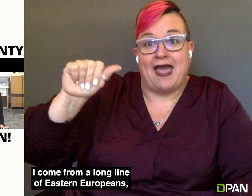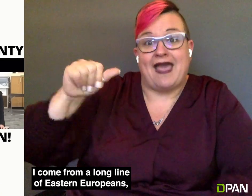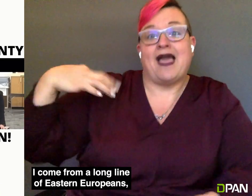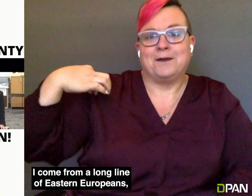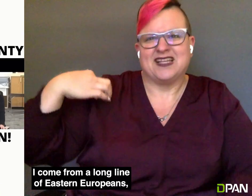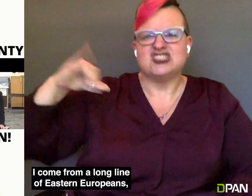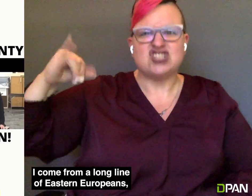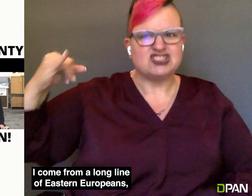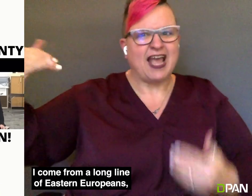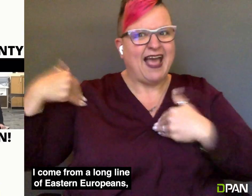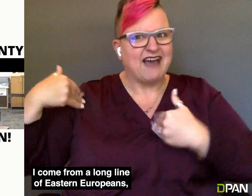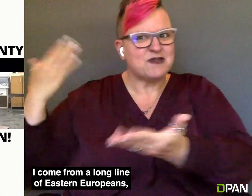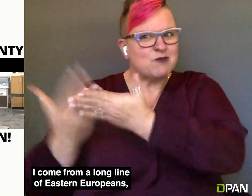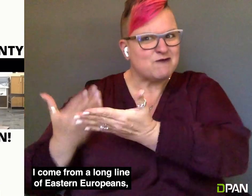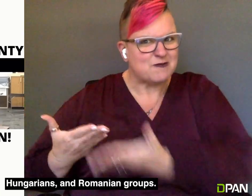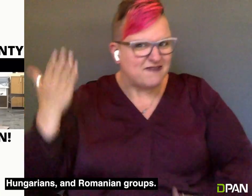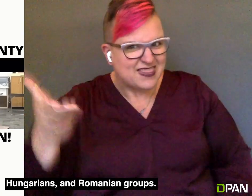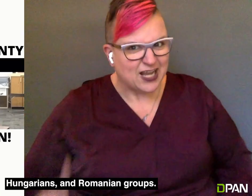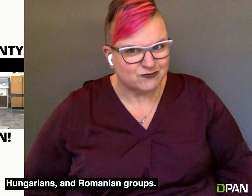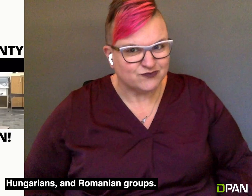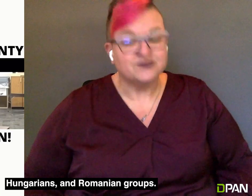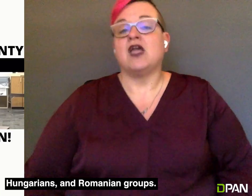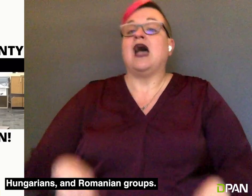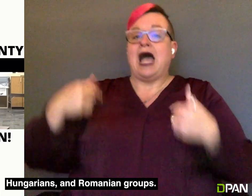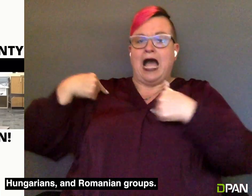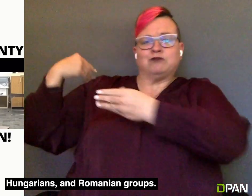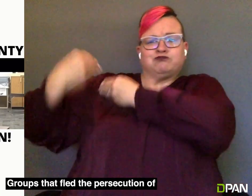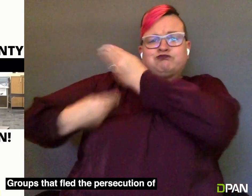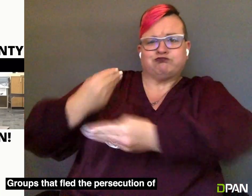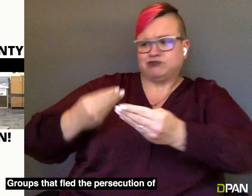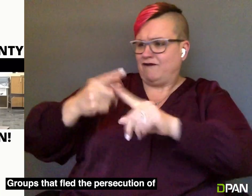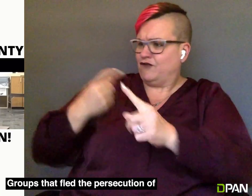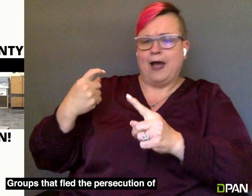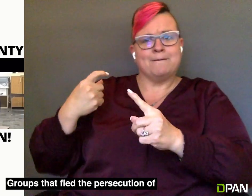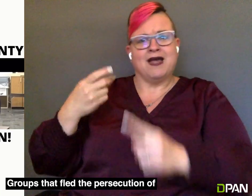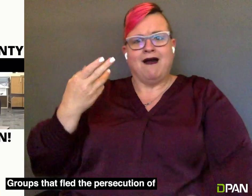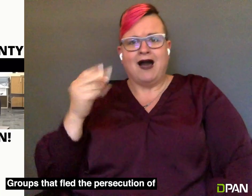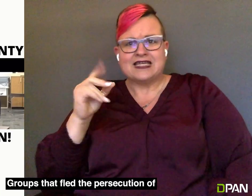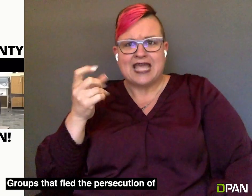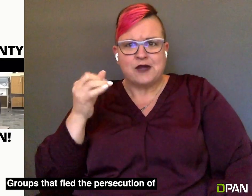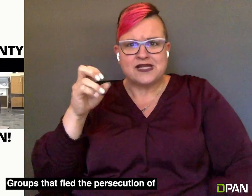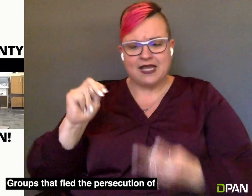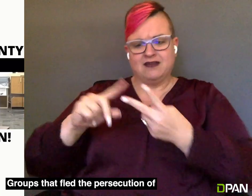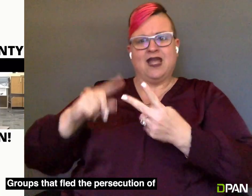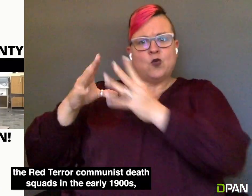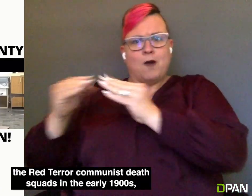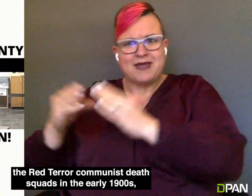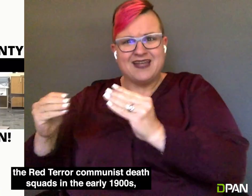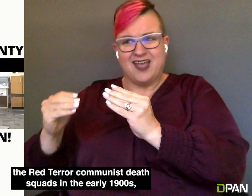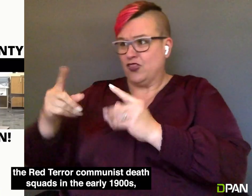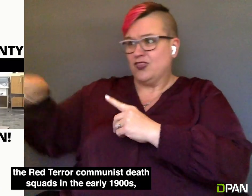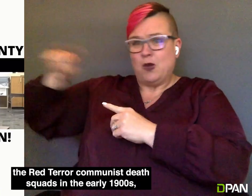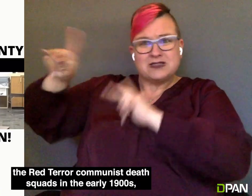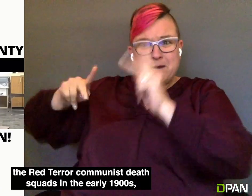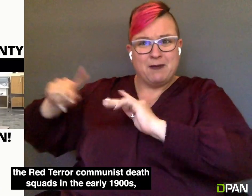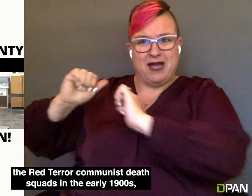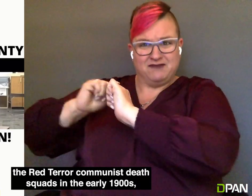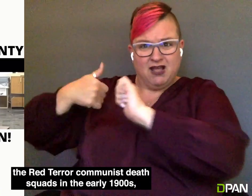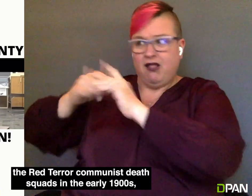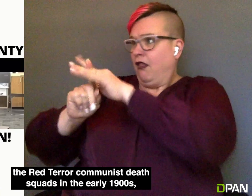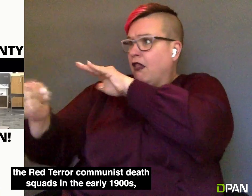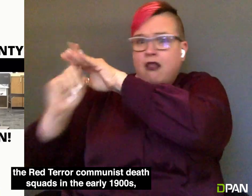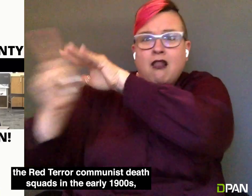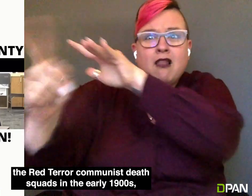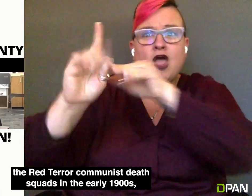I come from a long line of Eastern Europeans, Hungarians, and Romanian groups, groups that fled the persecution of the Red Terror communist